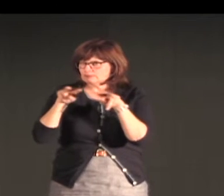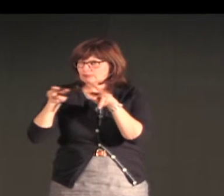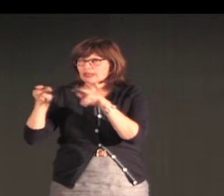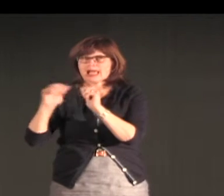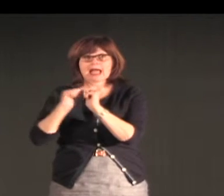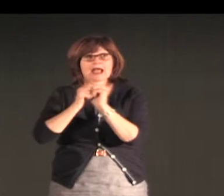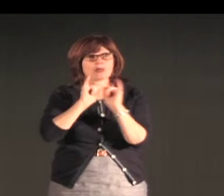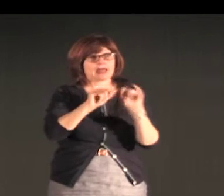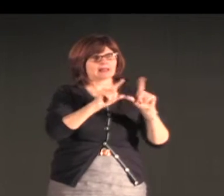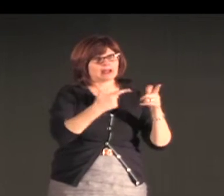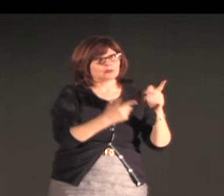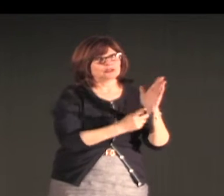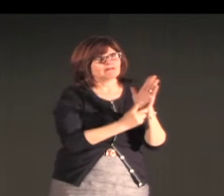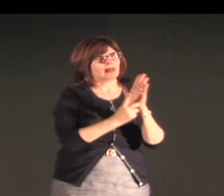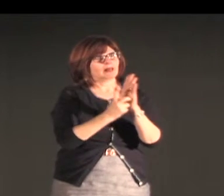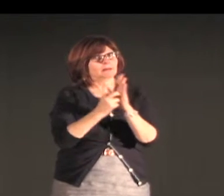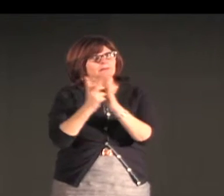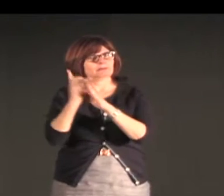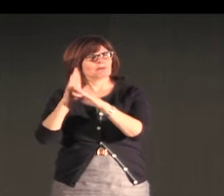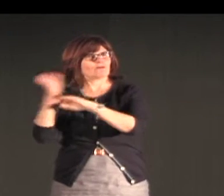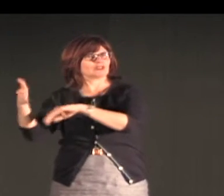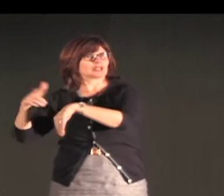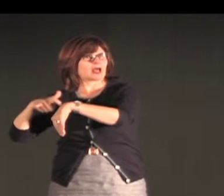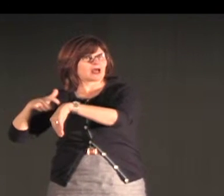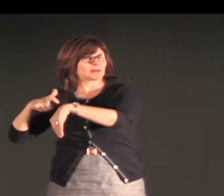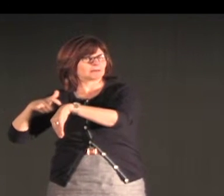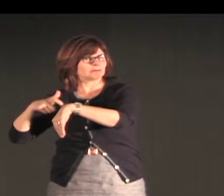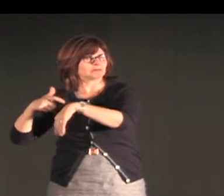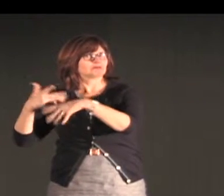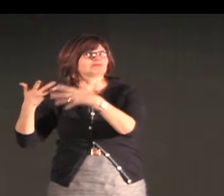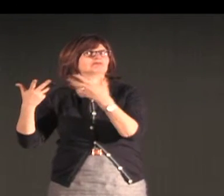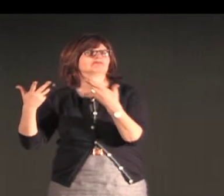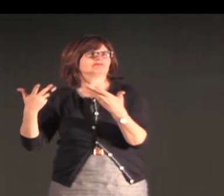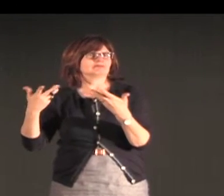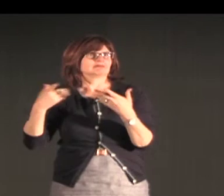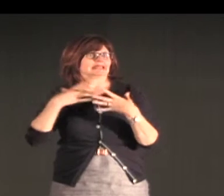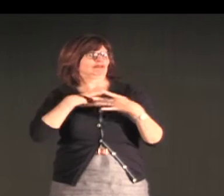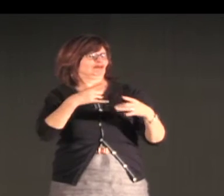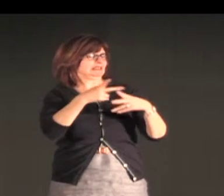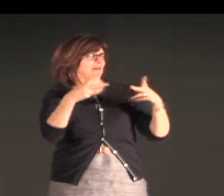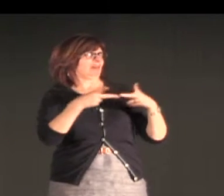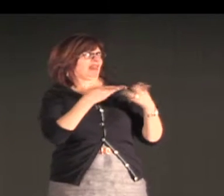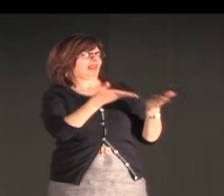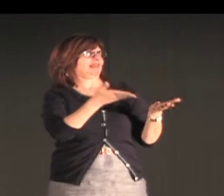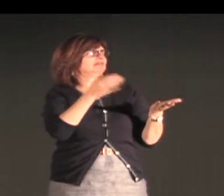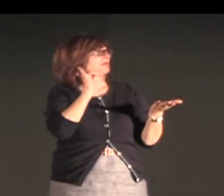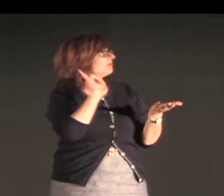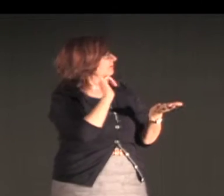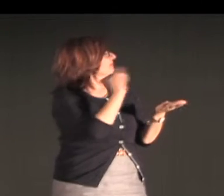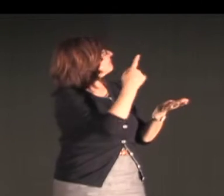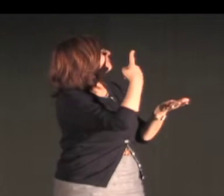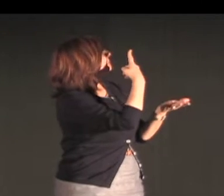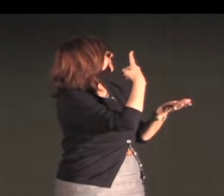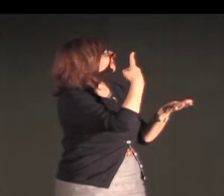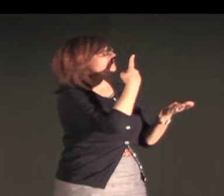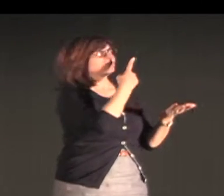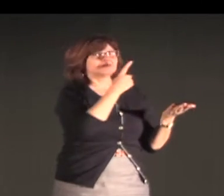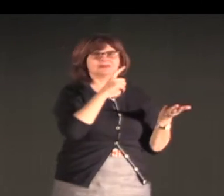75 years ago. And of interest to us was to investigate how this language emerged, how it had developed over time.